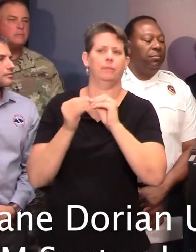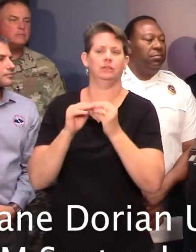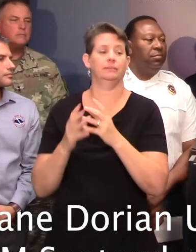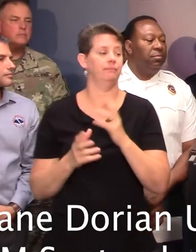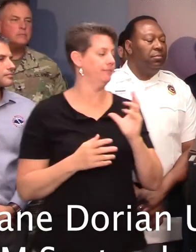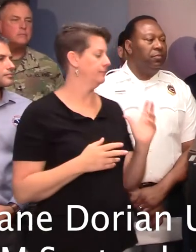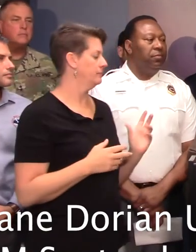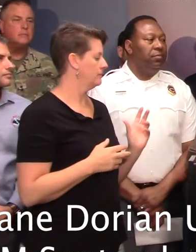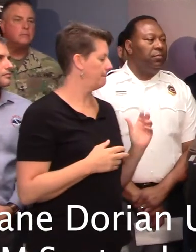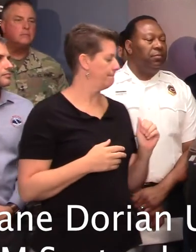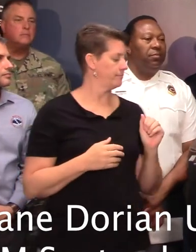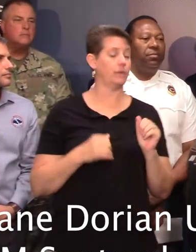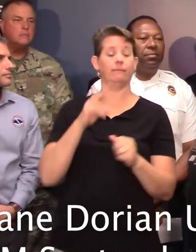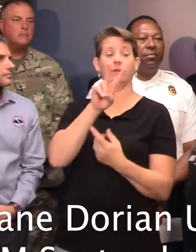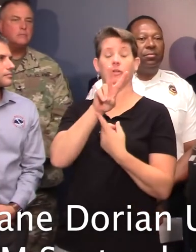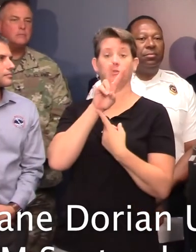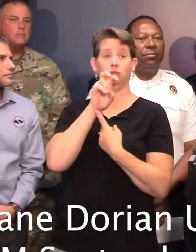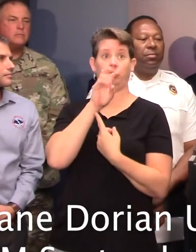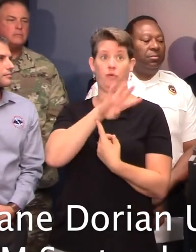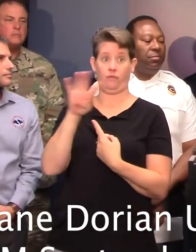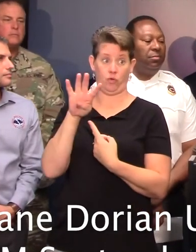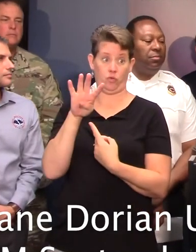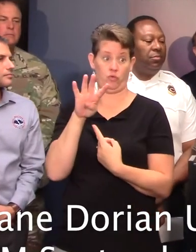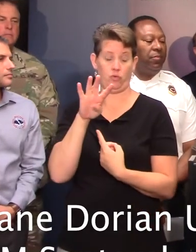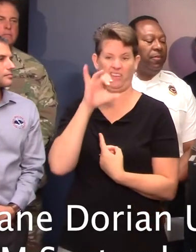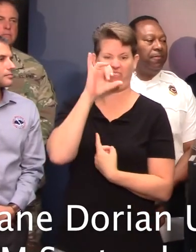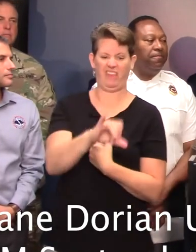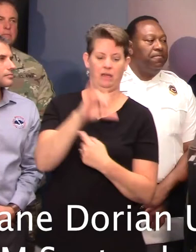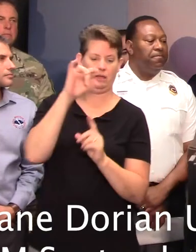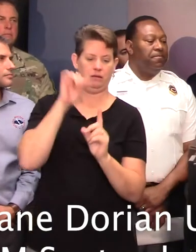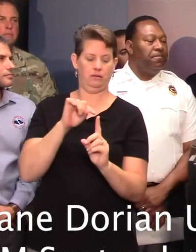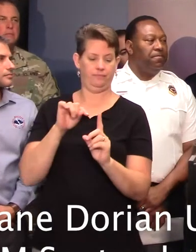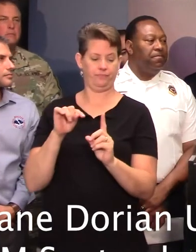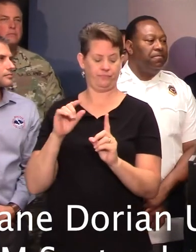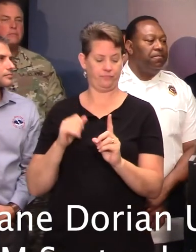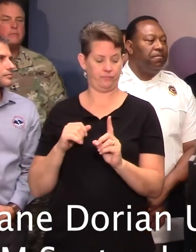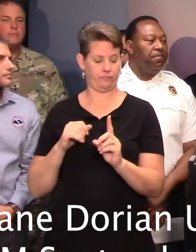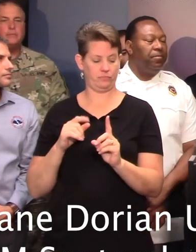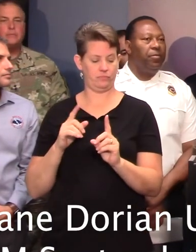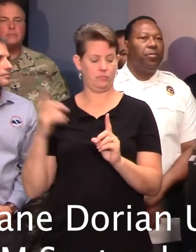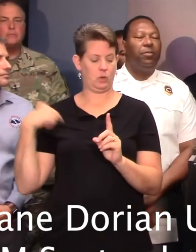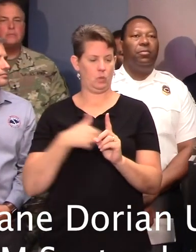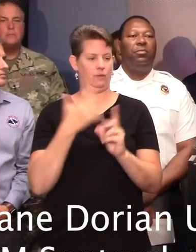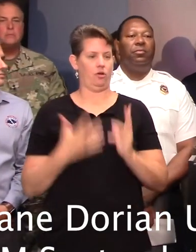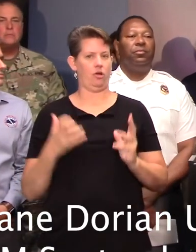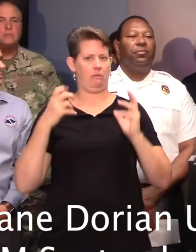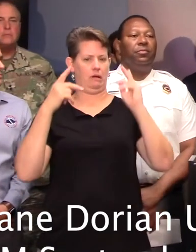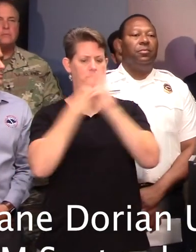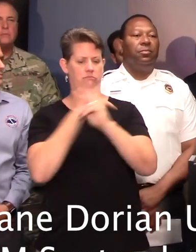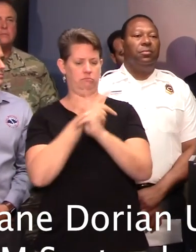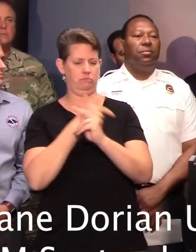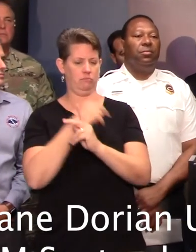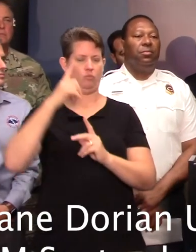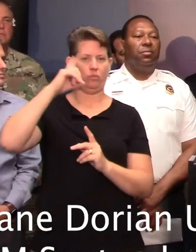Yes, on the 244 number, we have already factored in what we would consider normal